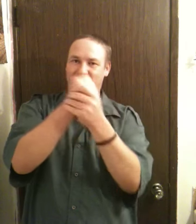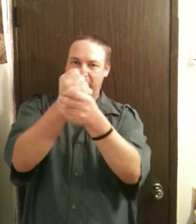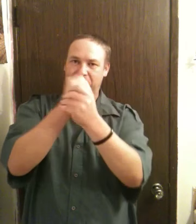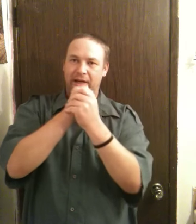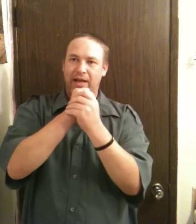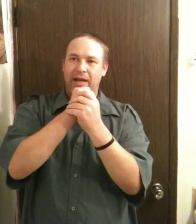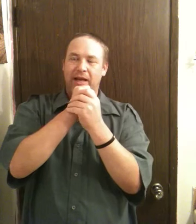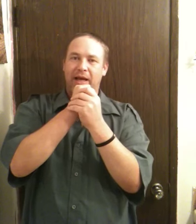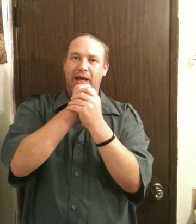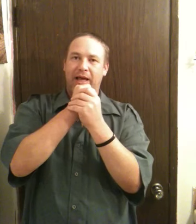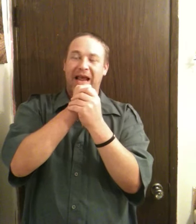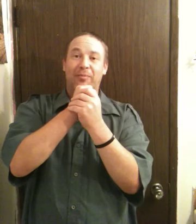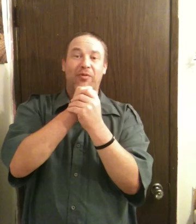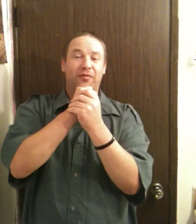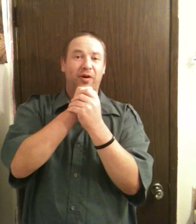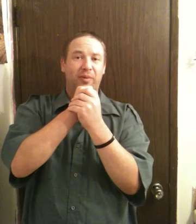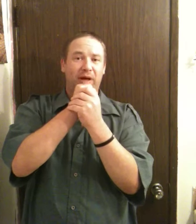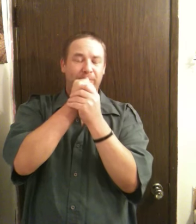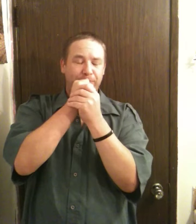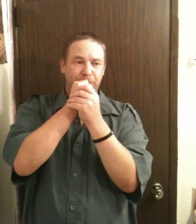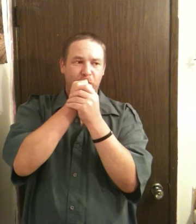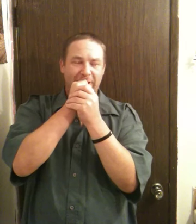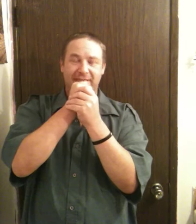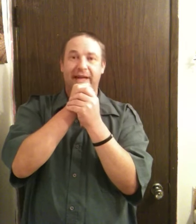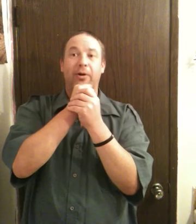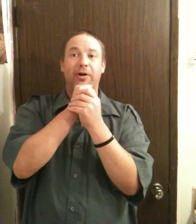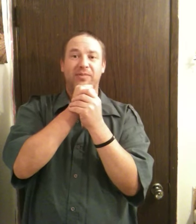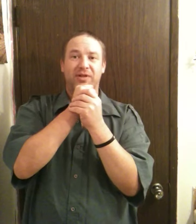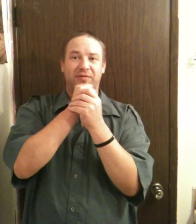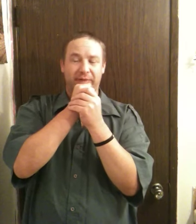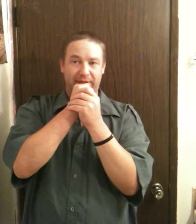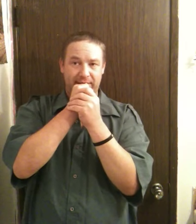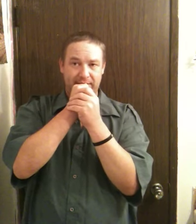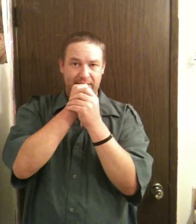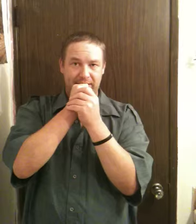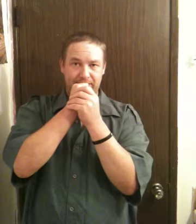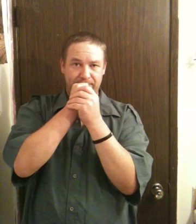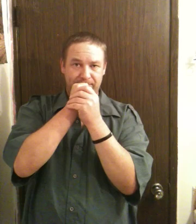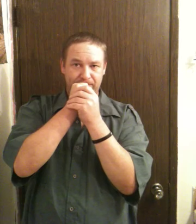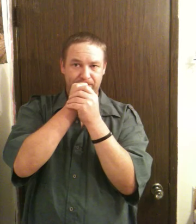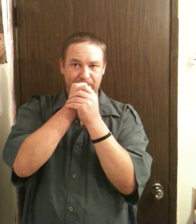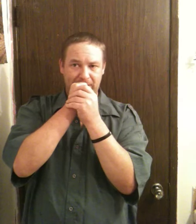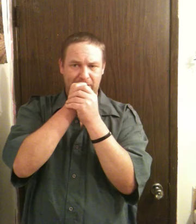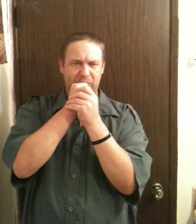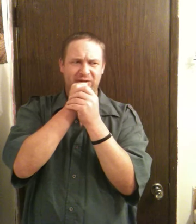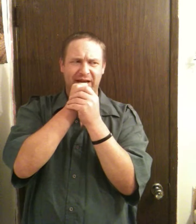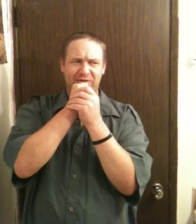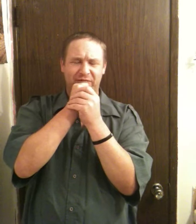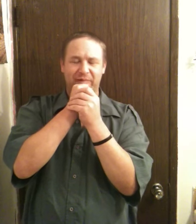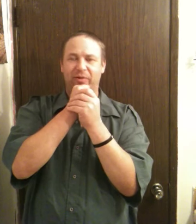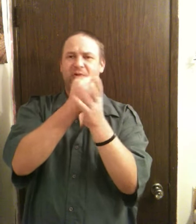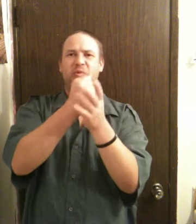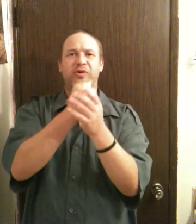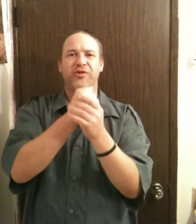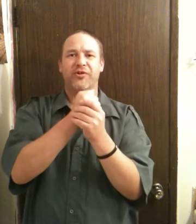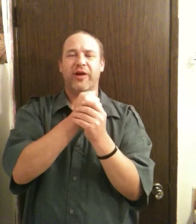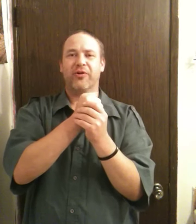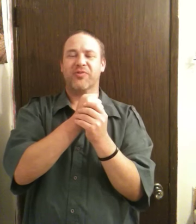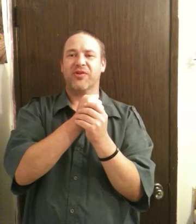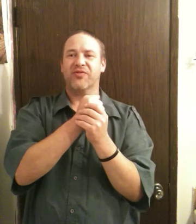Vivian Campbell from Whitesnake hurt himself doing this. Or was it Adrian Van Berger? It one of the two. They hurt themselves